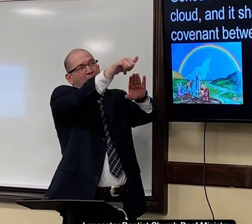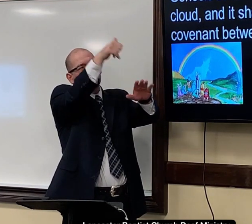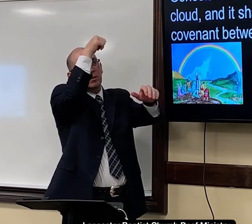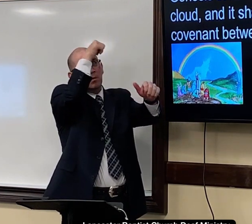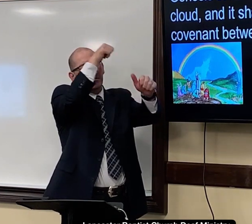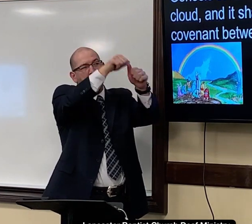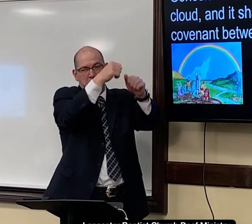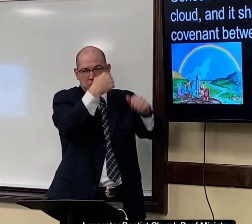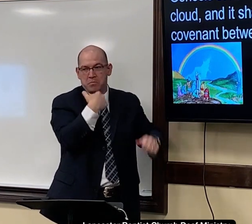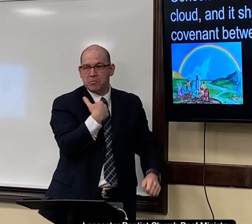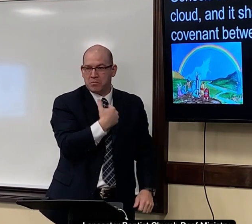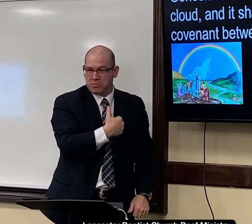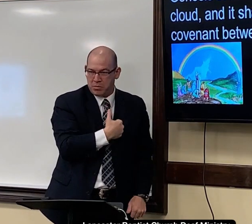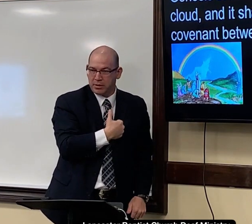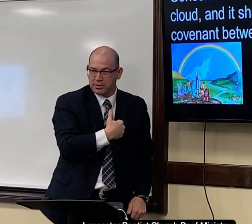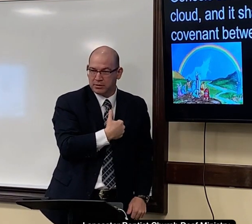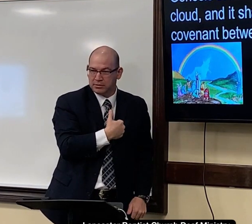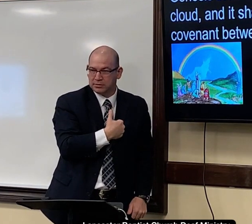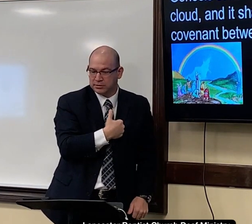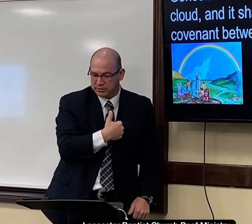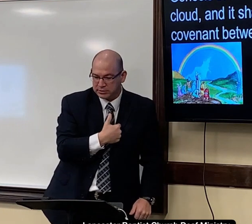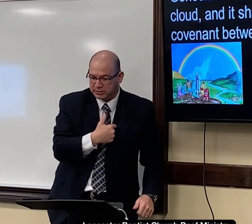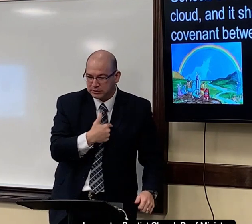that is a reminder to us